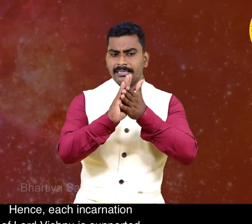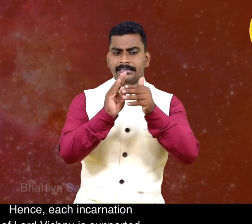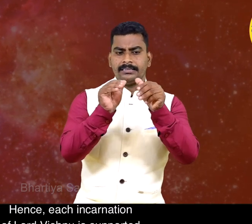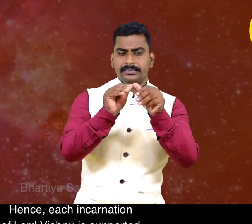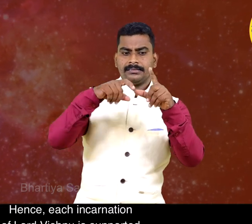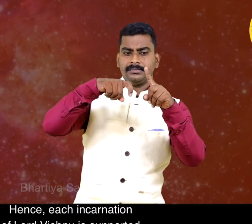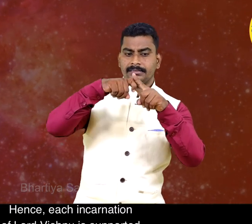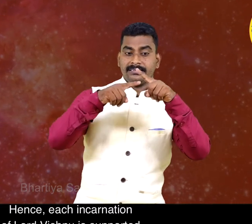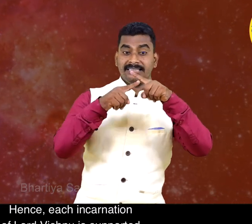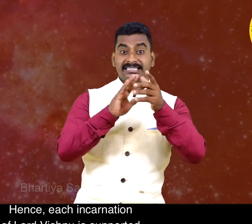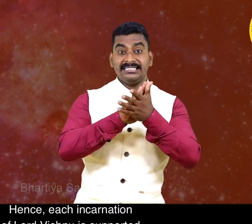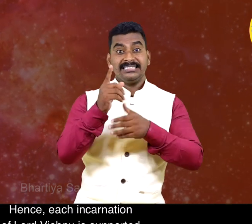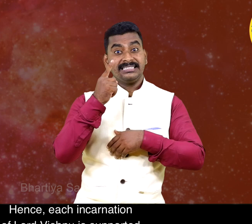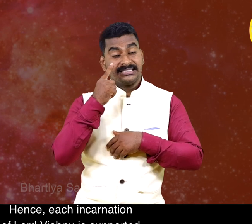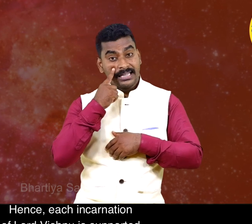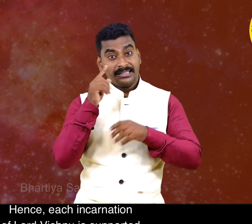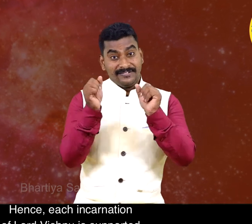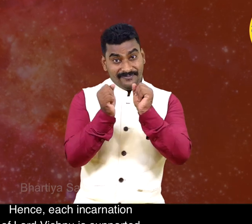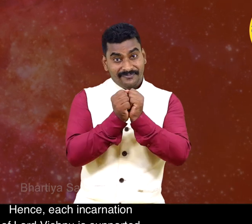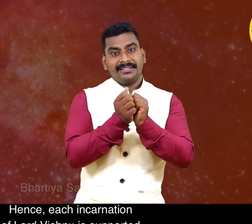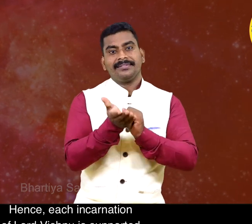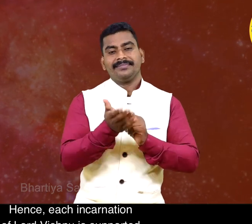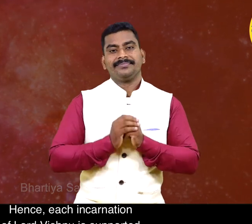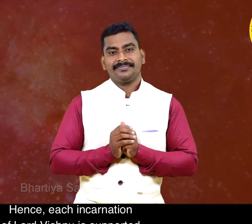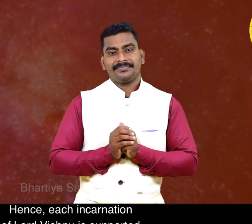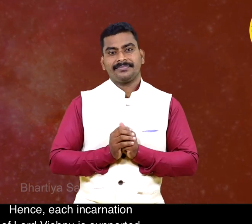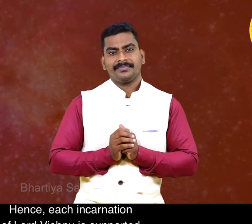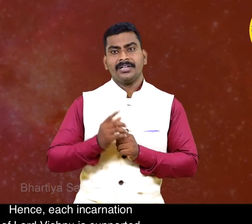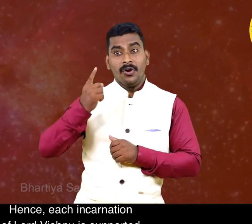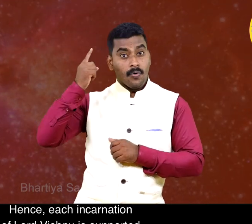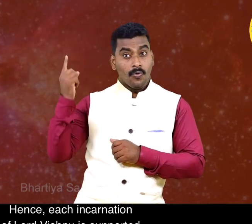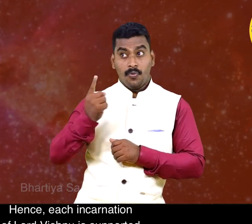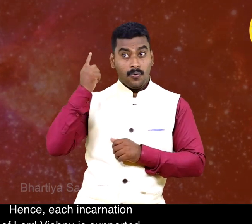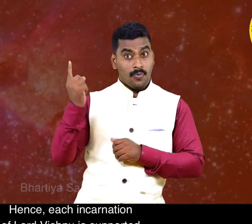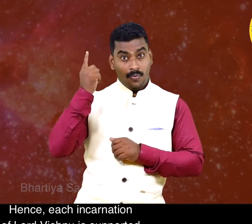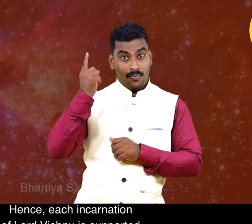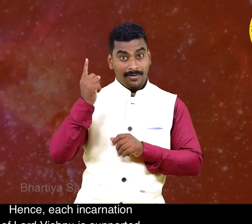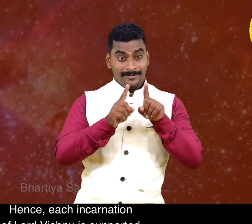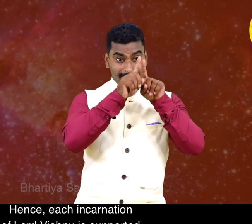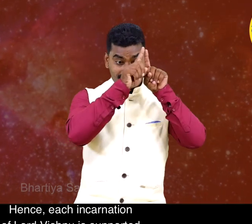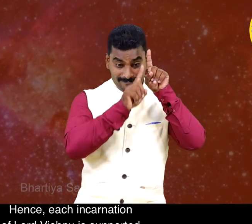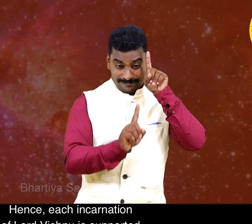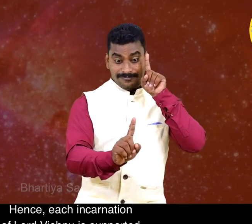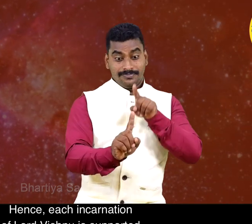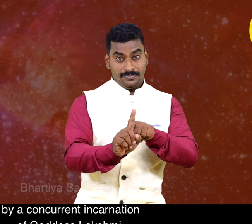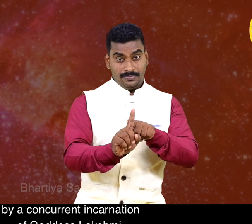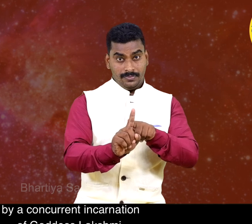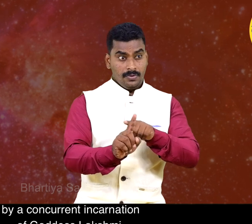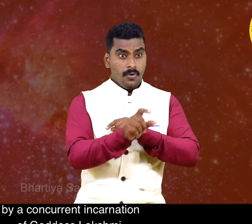Hence, Each incarnation of Lord Vishnu is supported by a